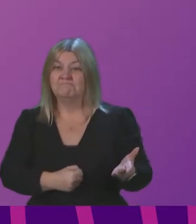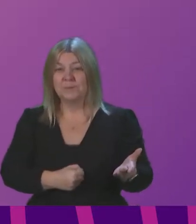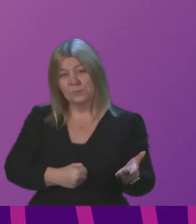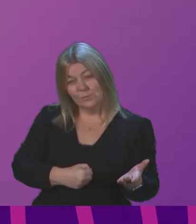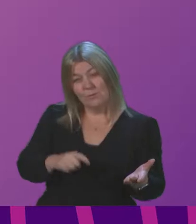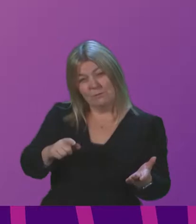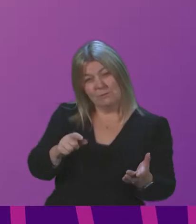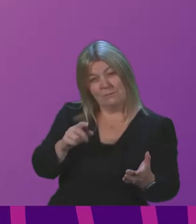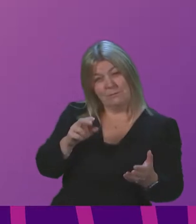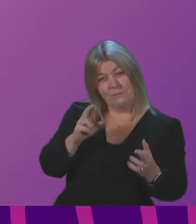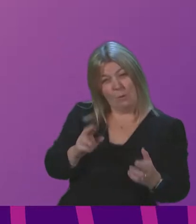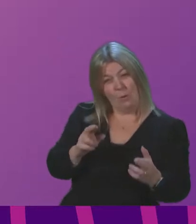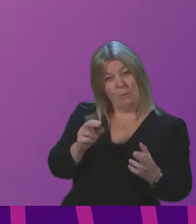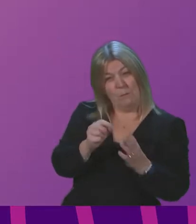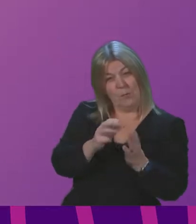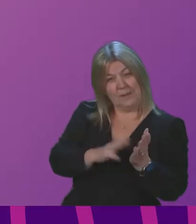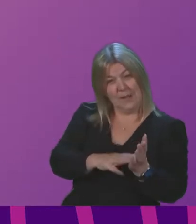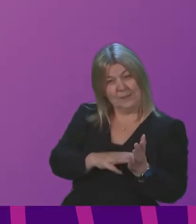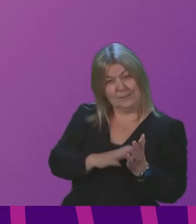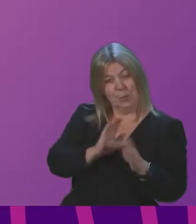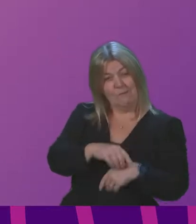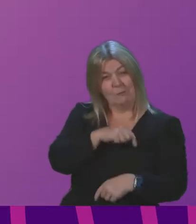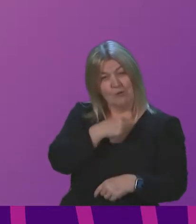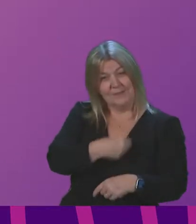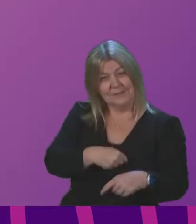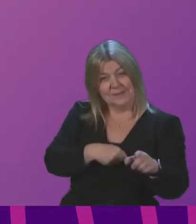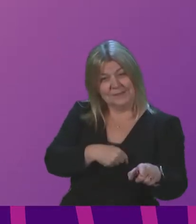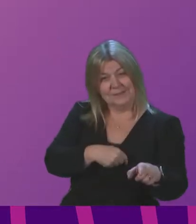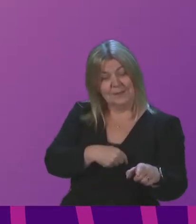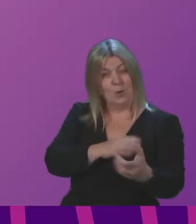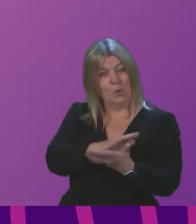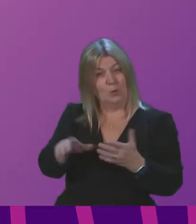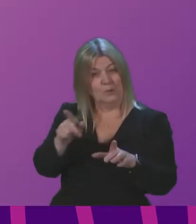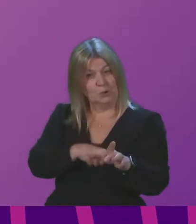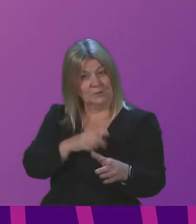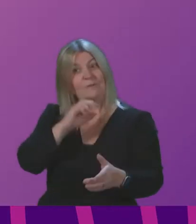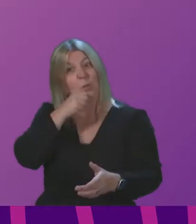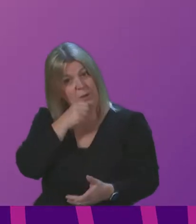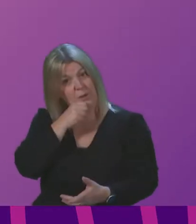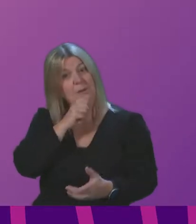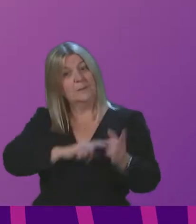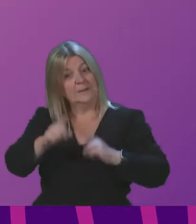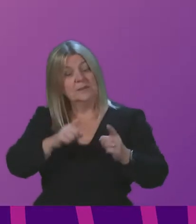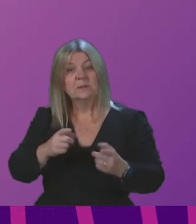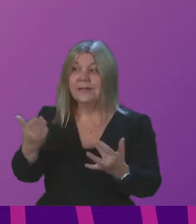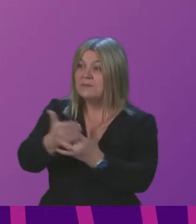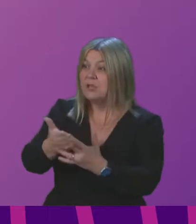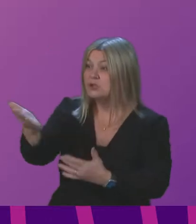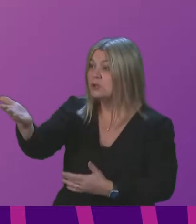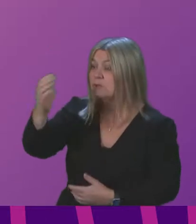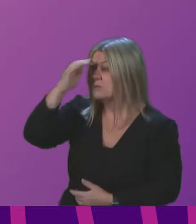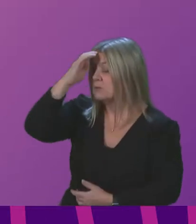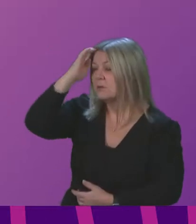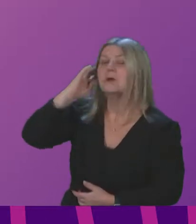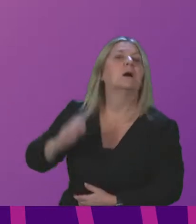hope that Mr MacLennan has not either over-promised or that Humeza Yousef is going to under-deliver for I will take it an intervention. Paul